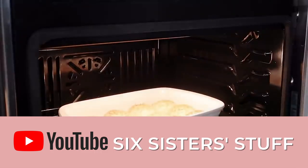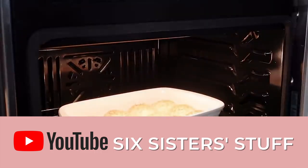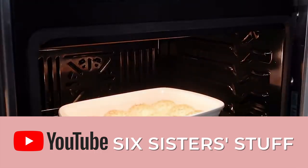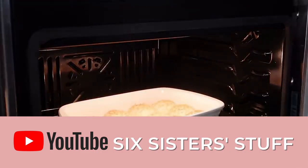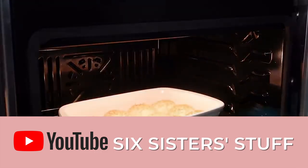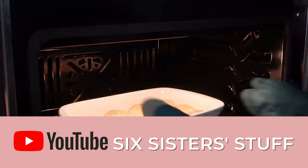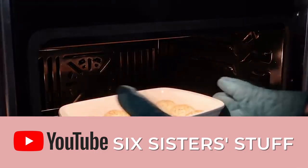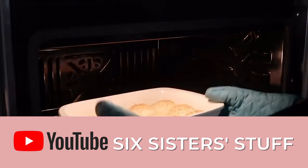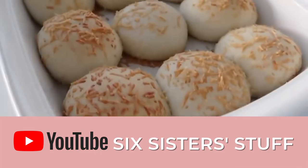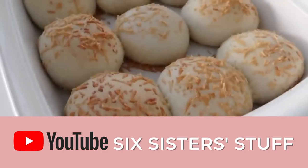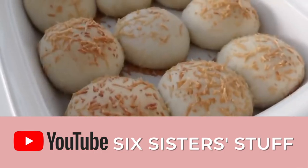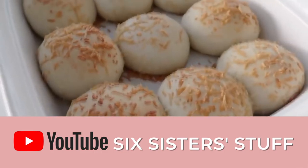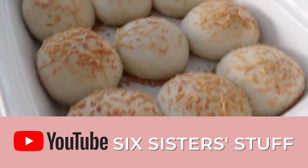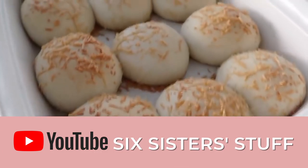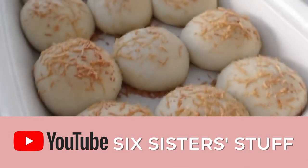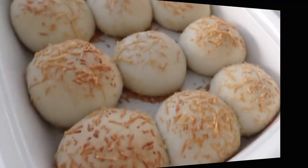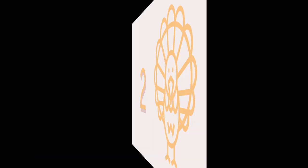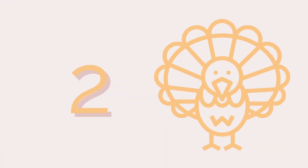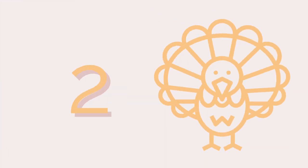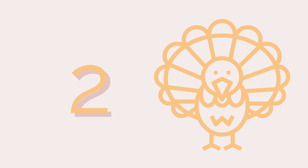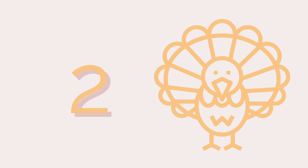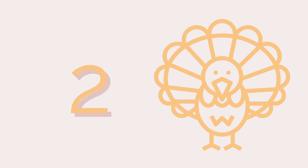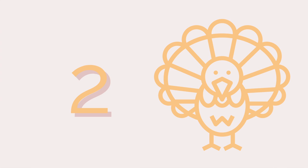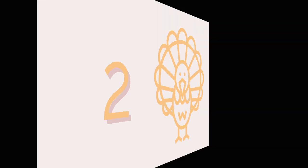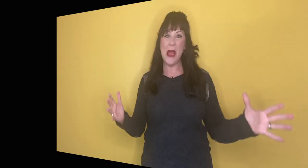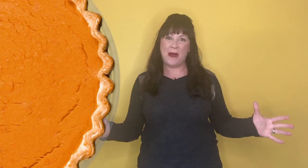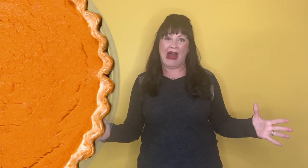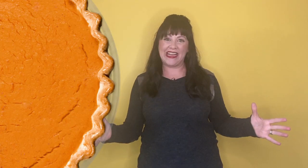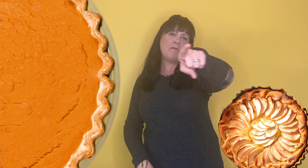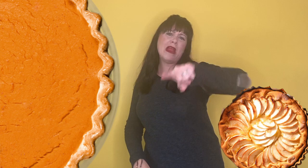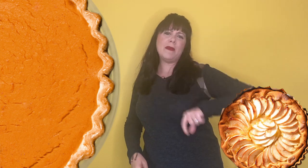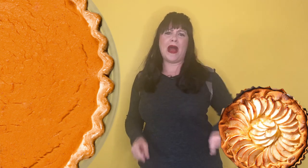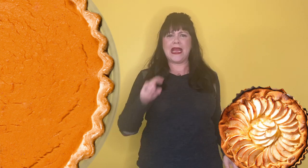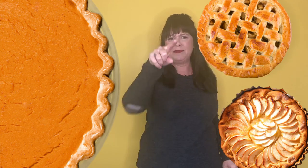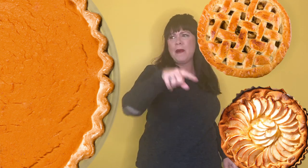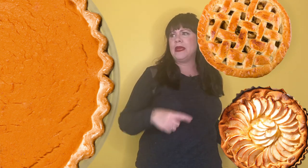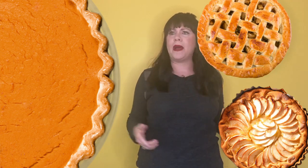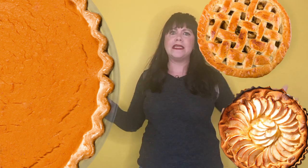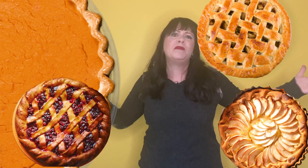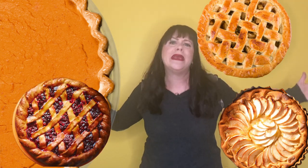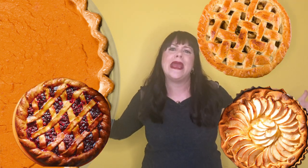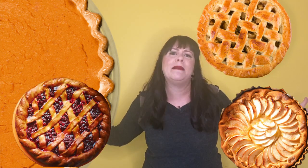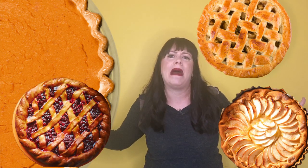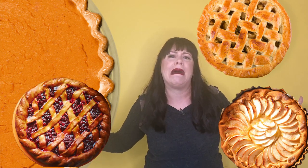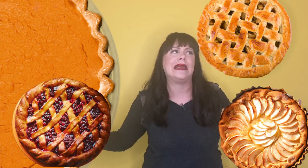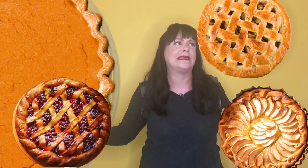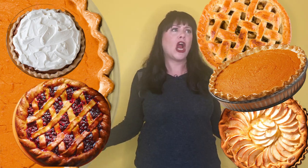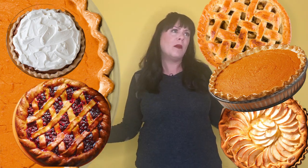super easy roll that you can make. Twos, you get pies. Berry pies. Berry Pumpkin pies. Pecan pies. Caramel